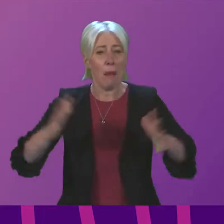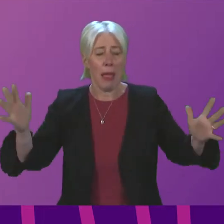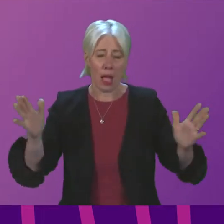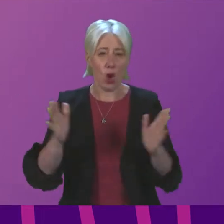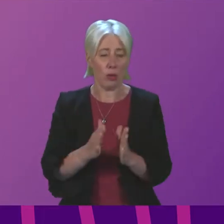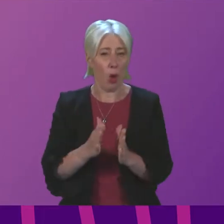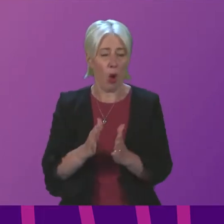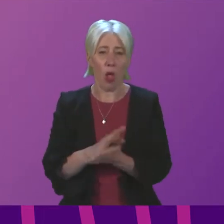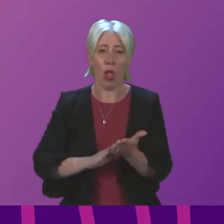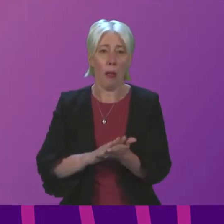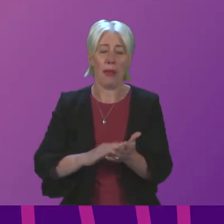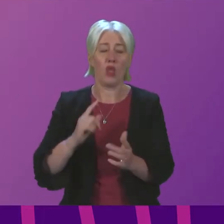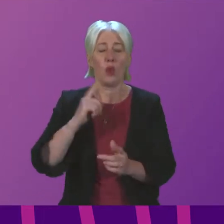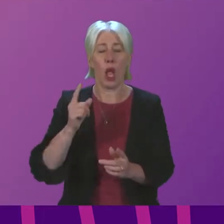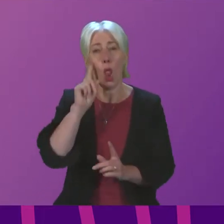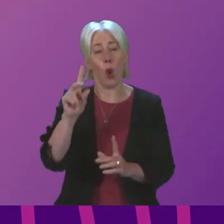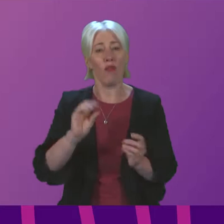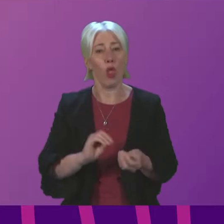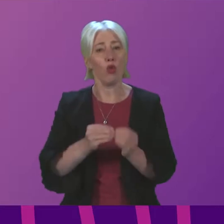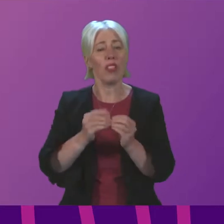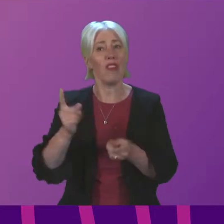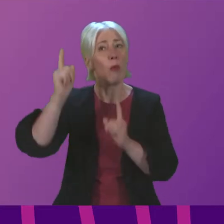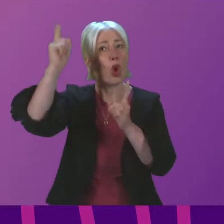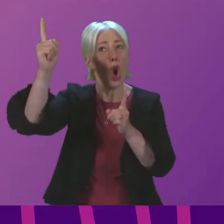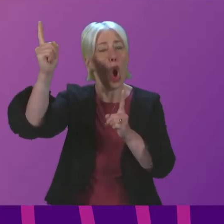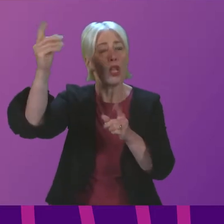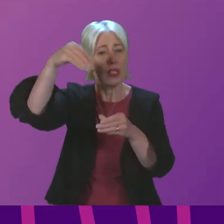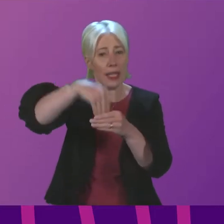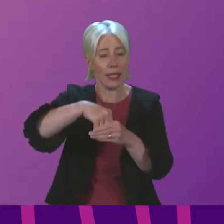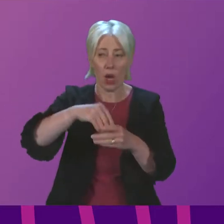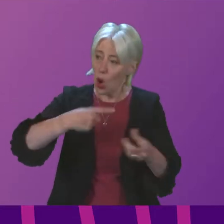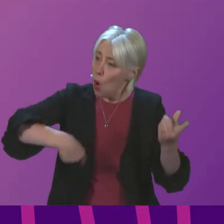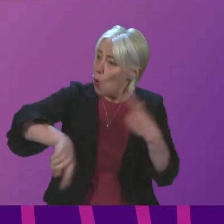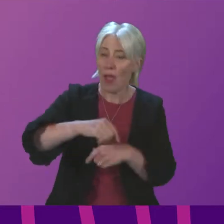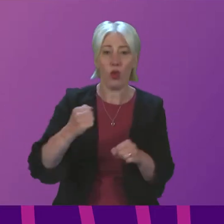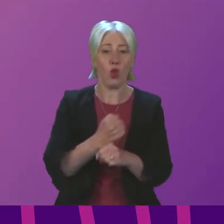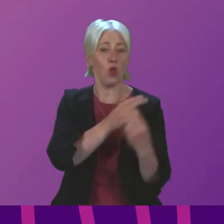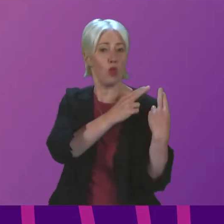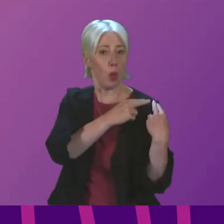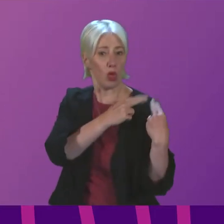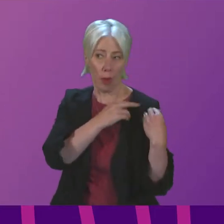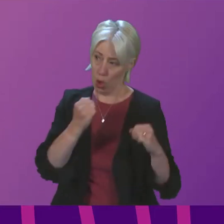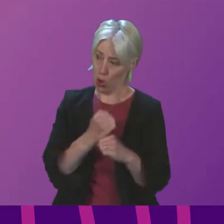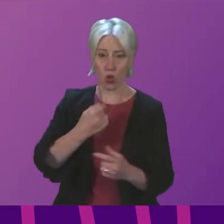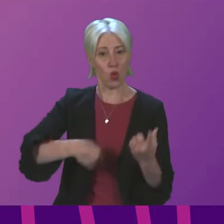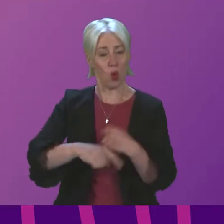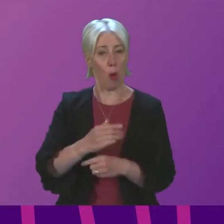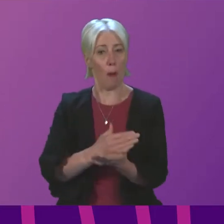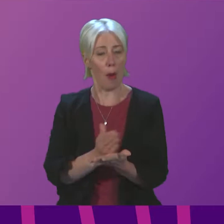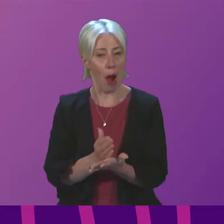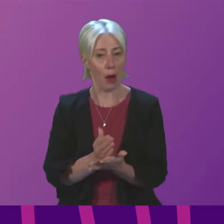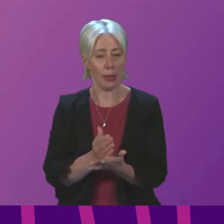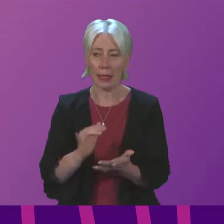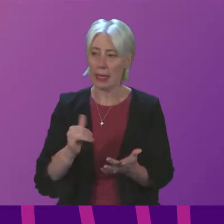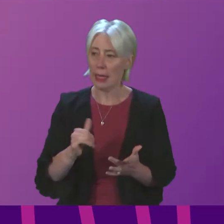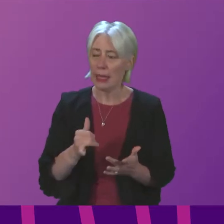and creativity intention of God. We take some responsibility and do our bits, and in his mysterious and usually